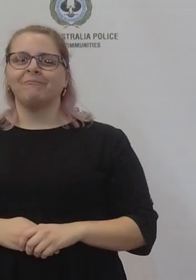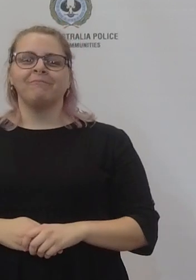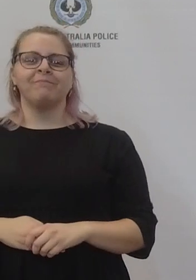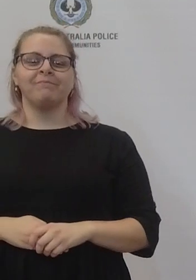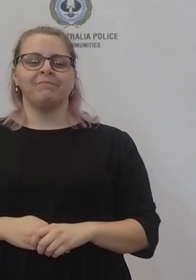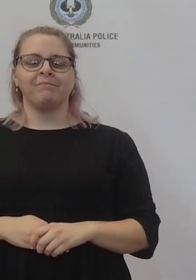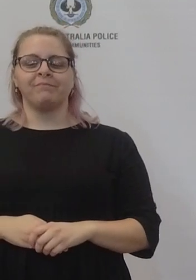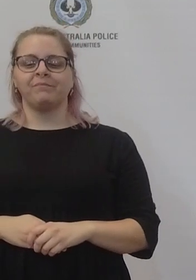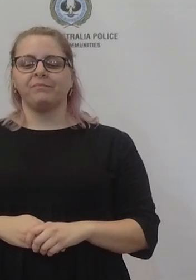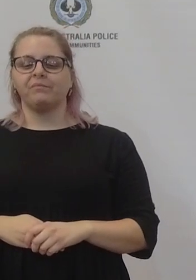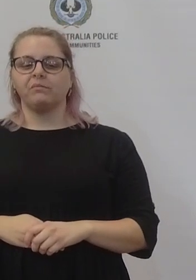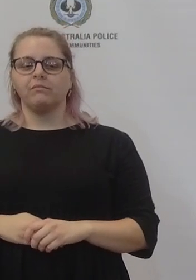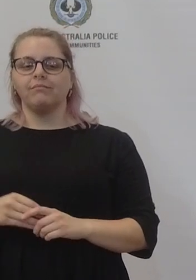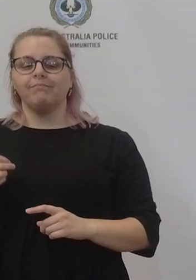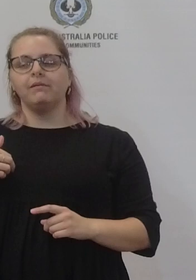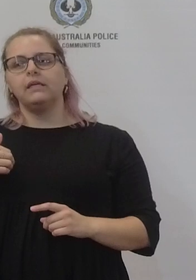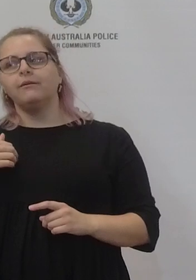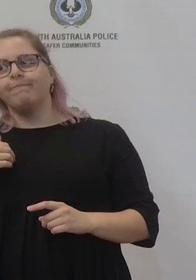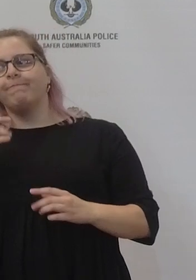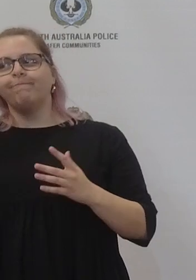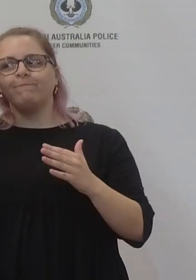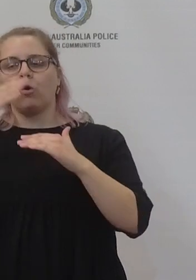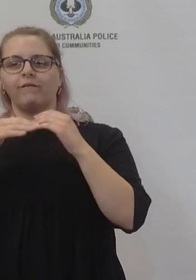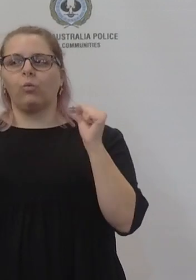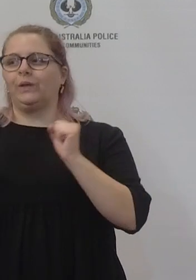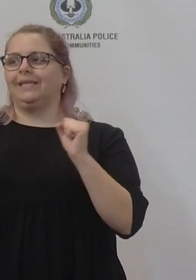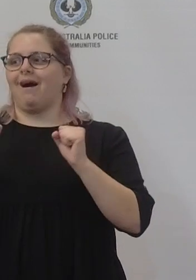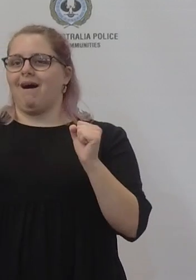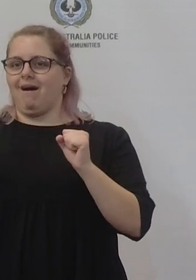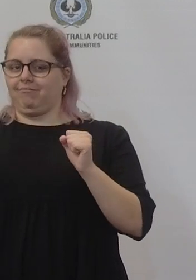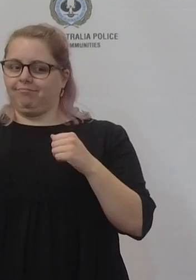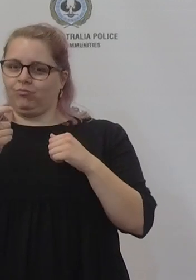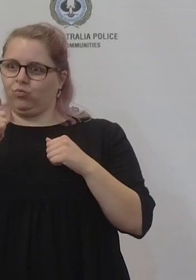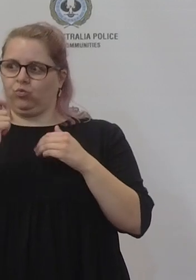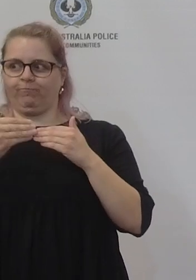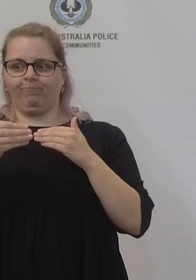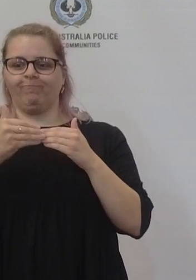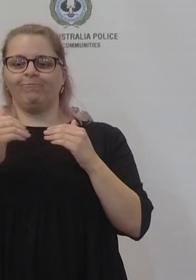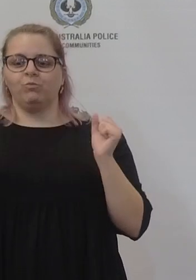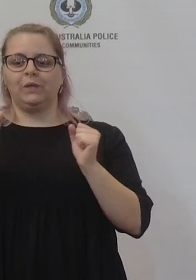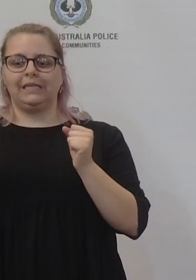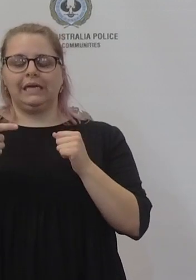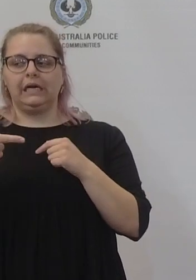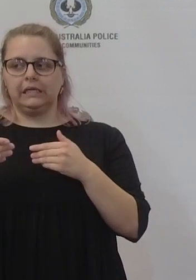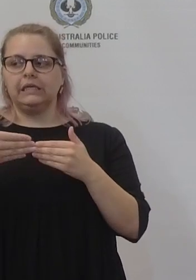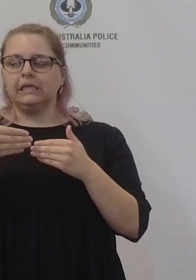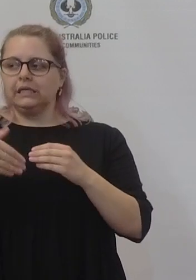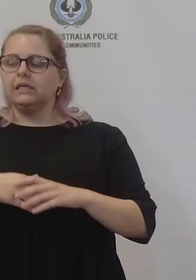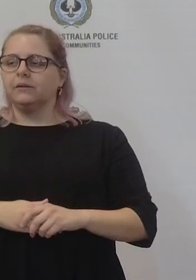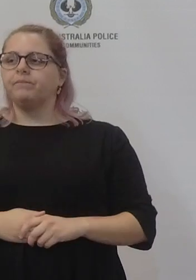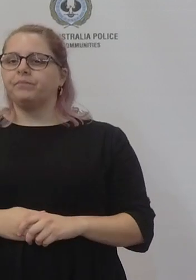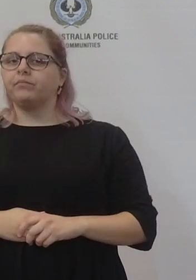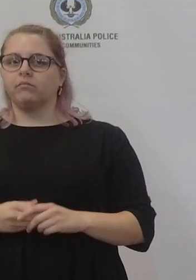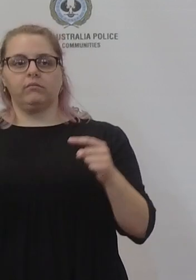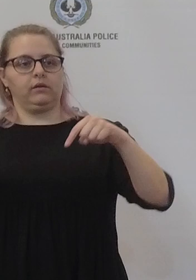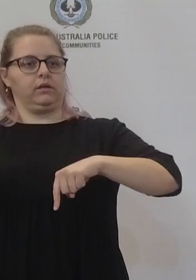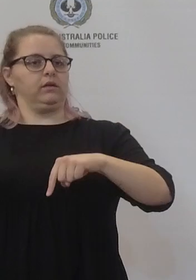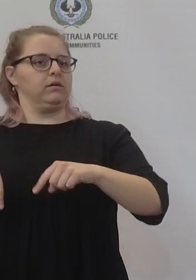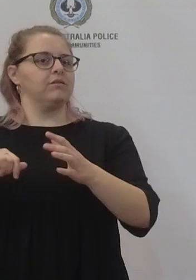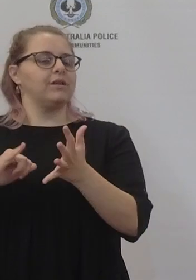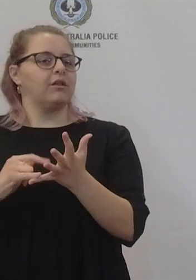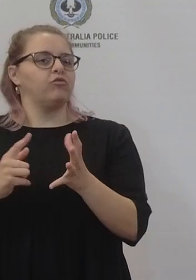looking over to the the winter months and when we're thinking about vaccine mandates particularly uh thinking about winter here in south